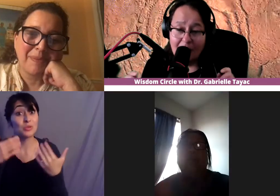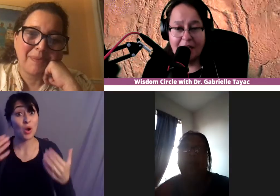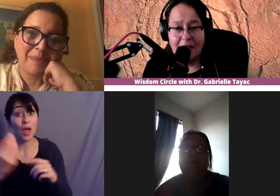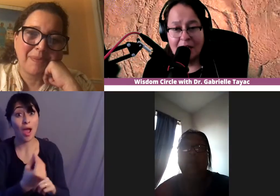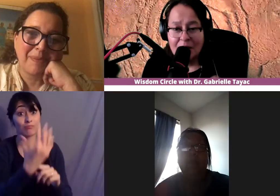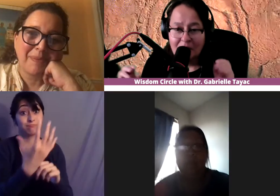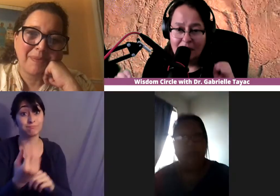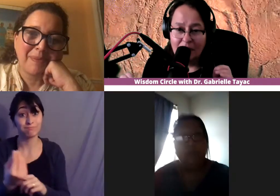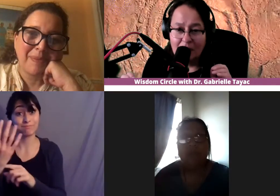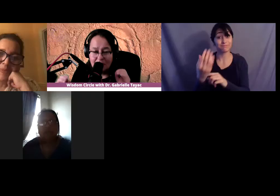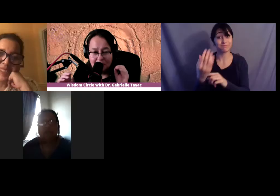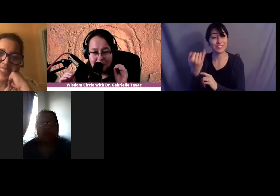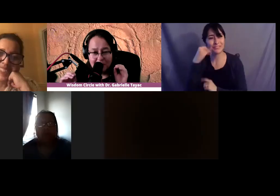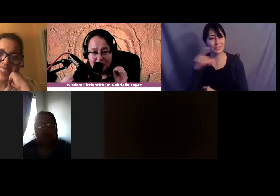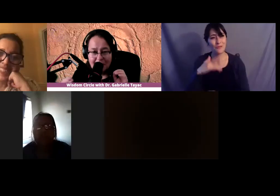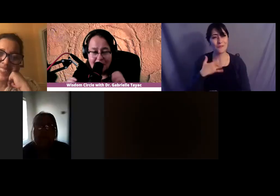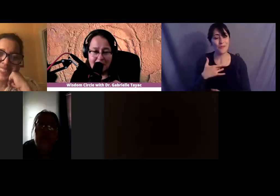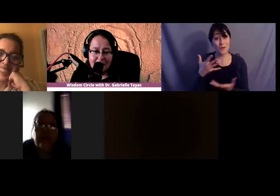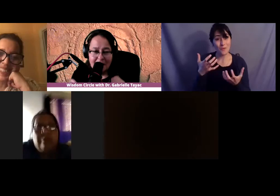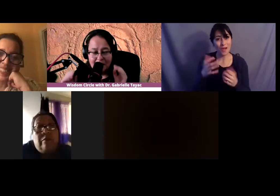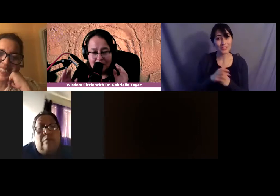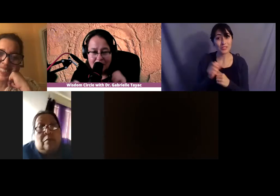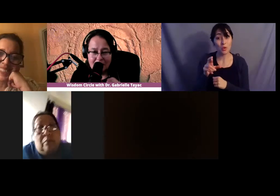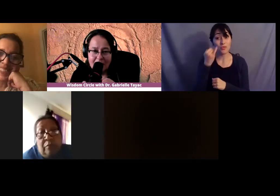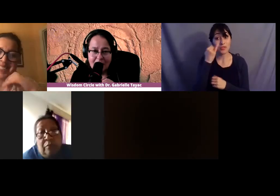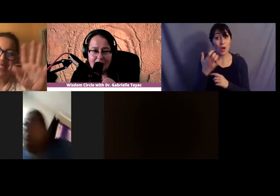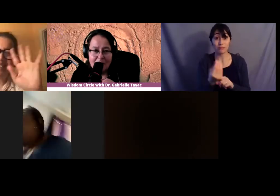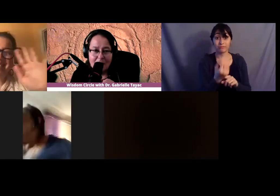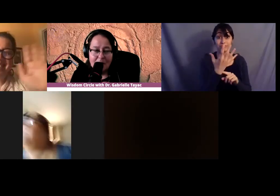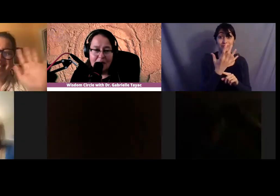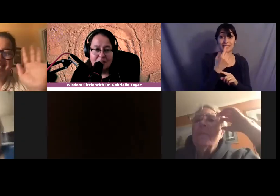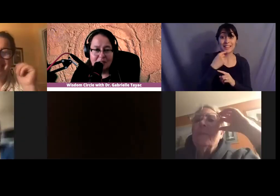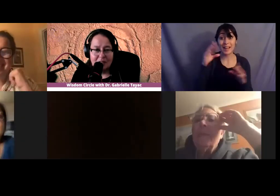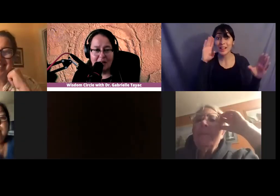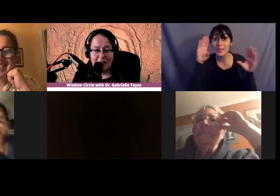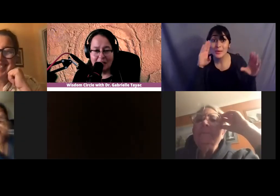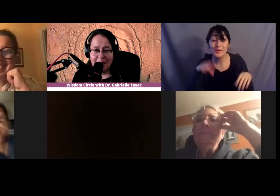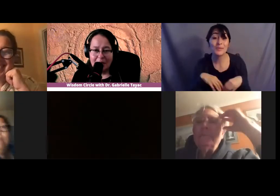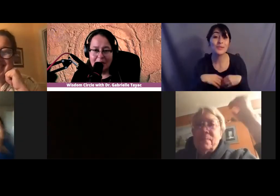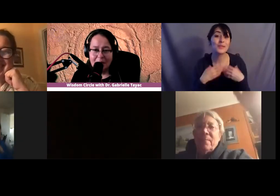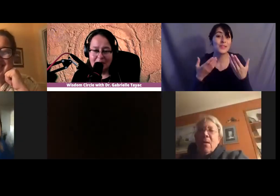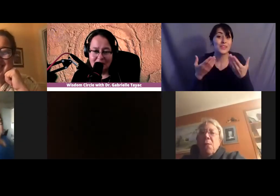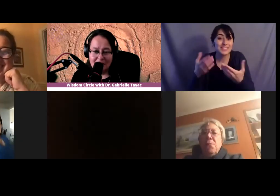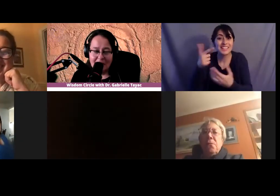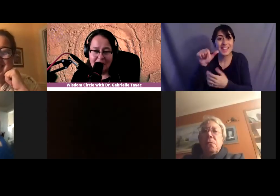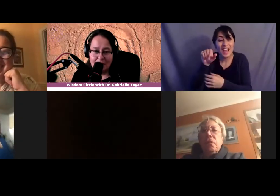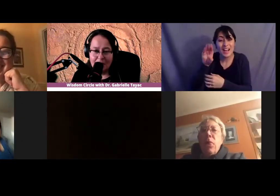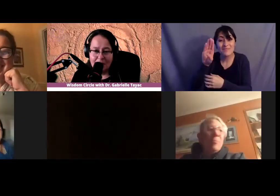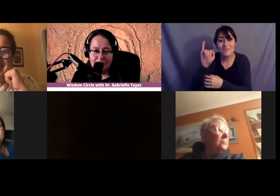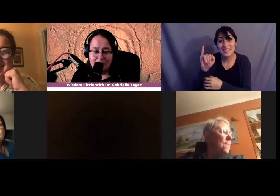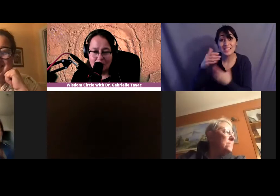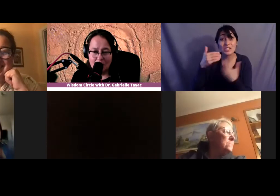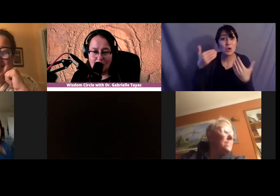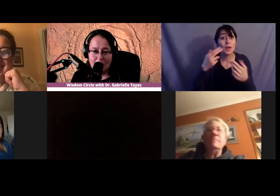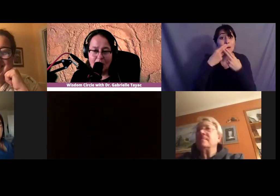feel like it if you want to just be seen if you want to say hello to uh gabby please uh unmute